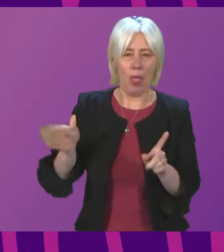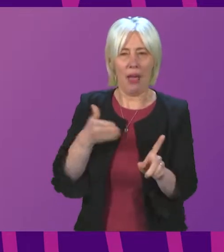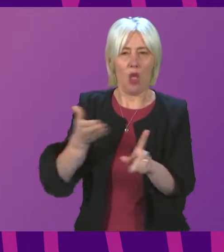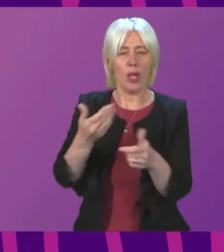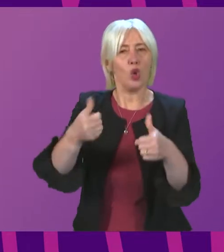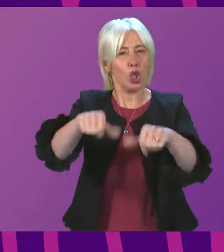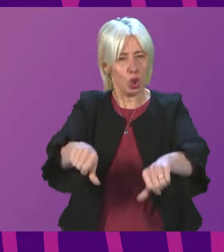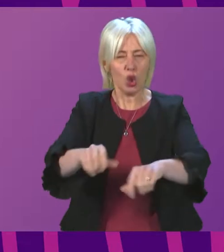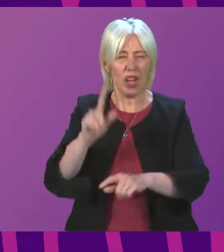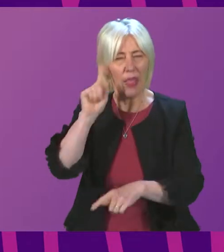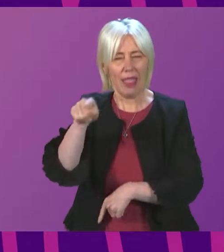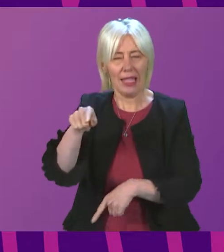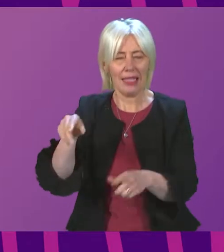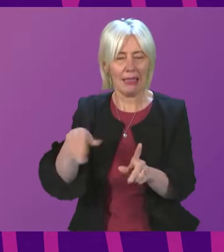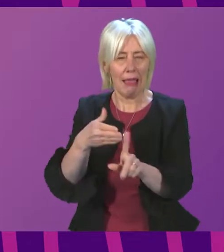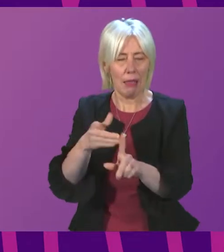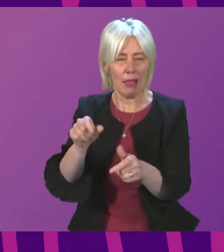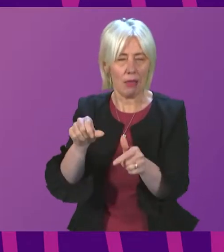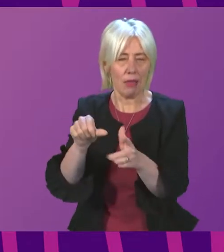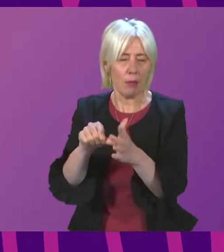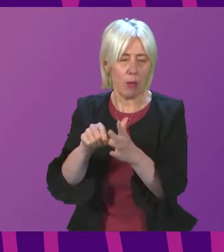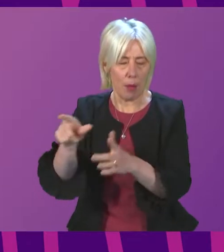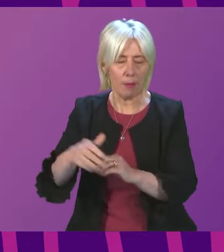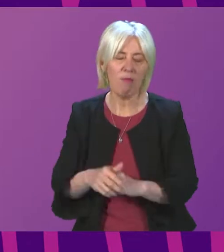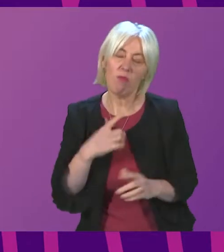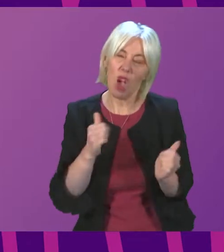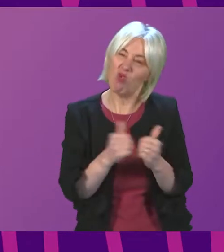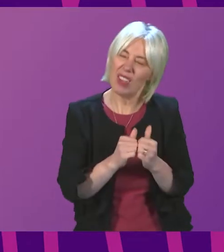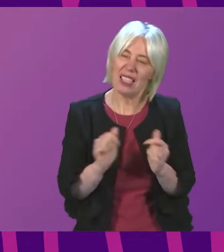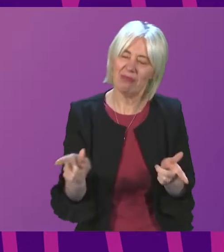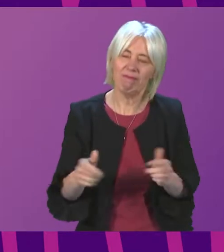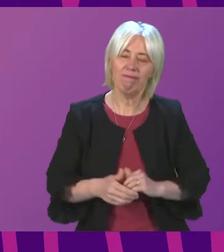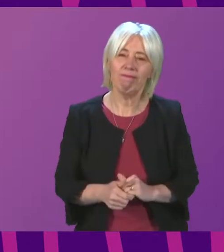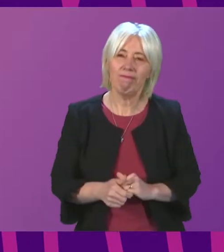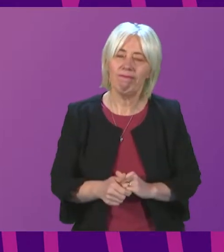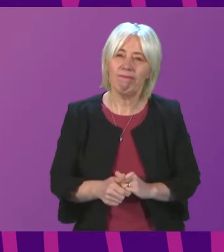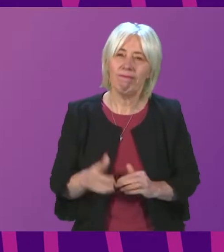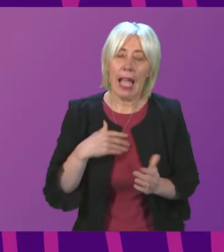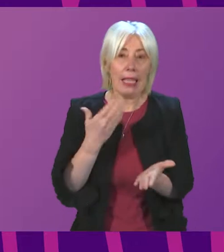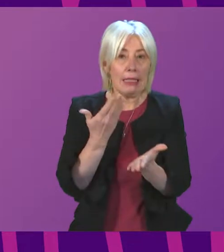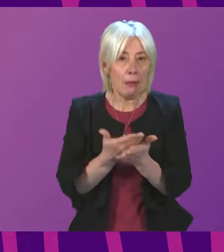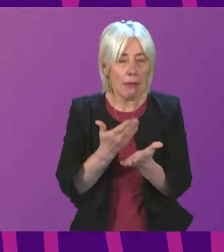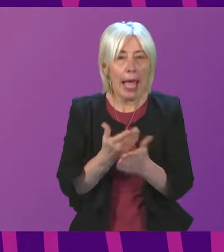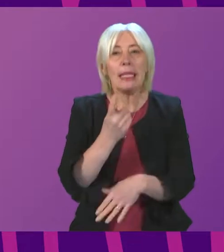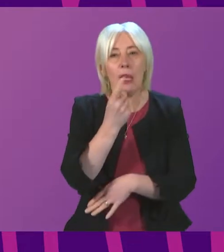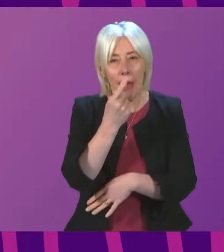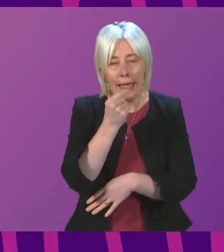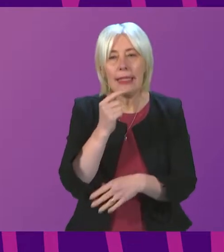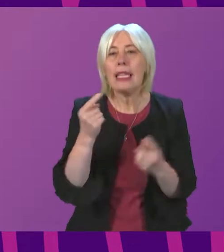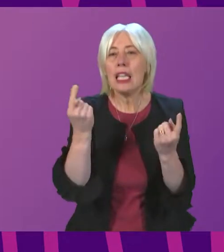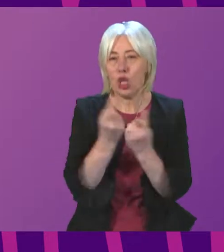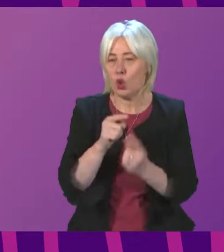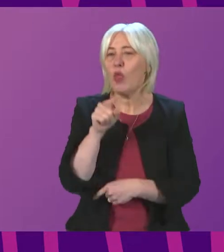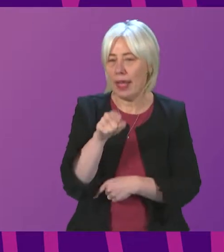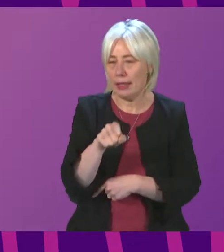be the point mr stewart i i would i would very much concur with that convener i think you know there is a demand and capacity issue i think